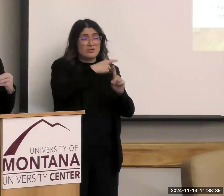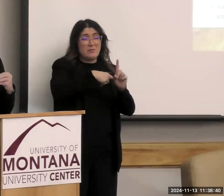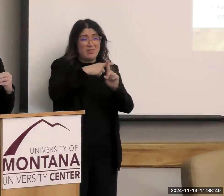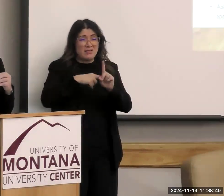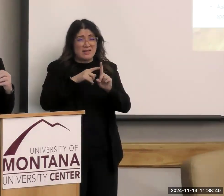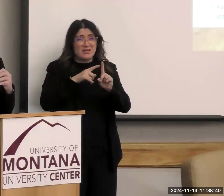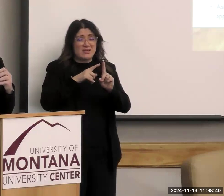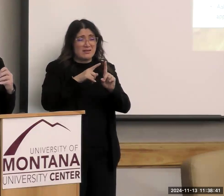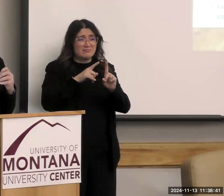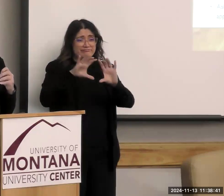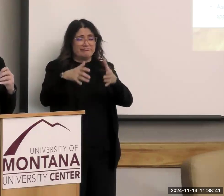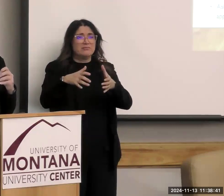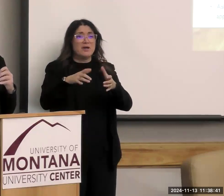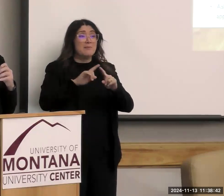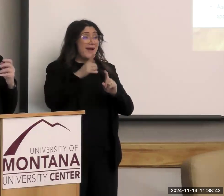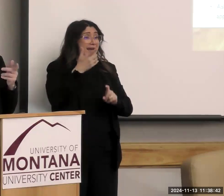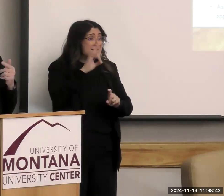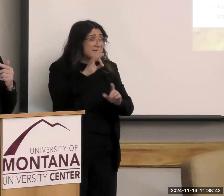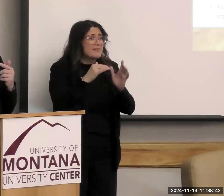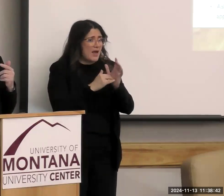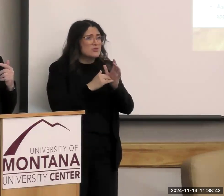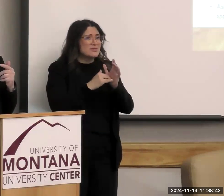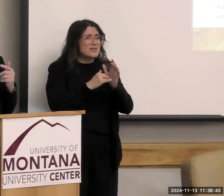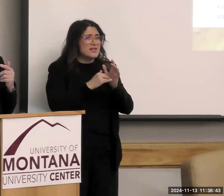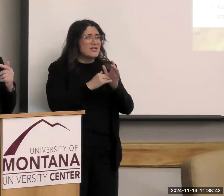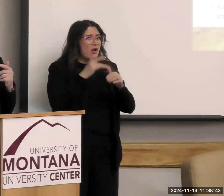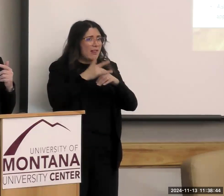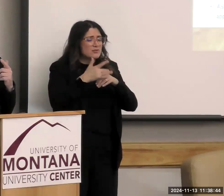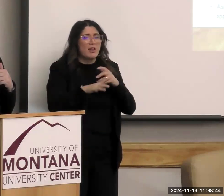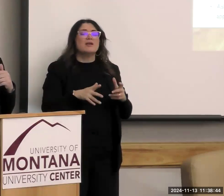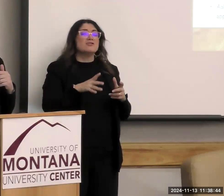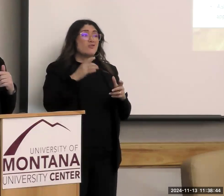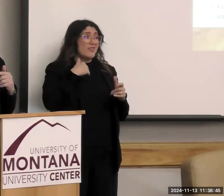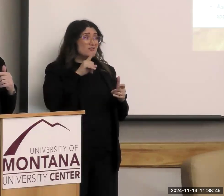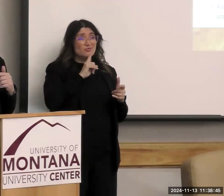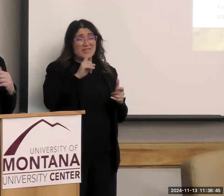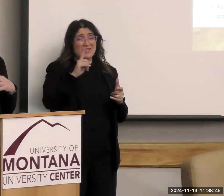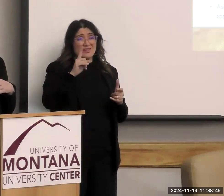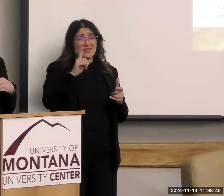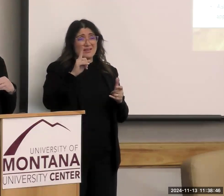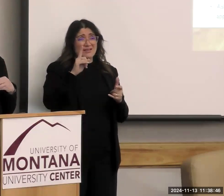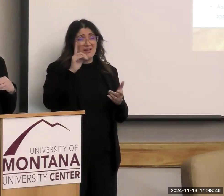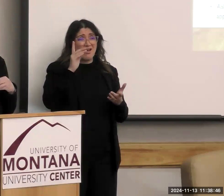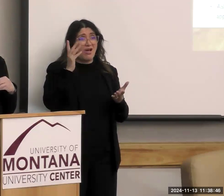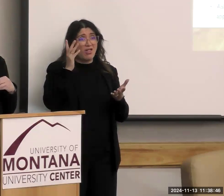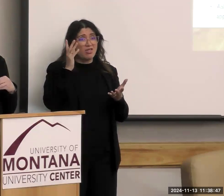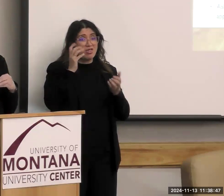,000 are eligible. And that translates into a loss of $7 million for Montana